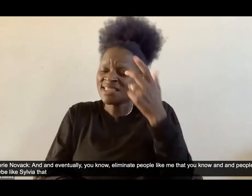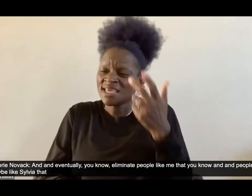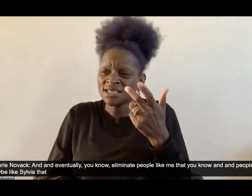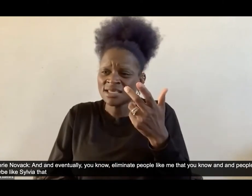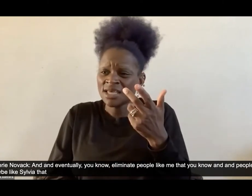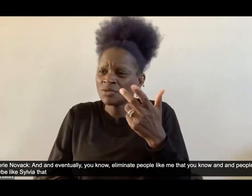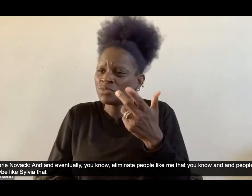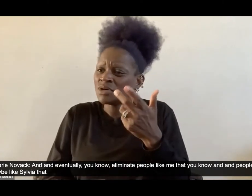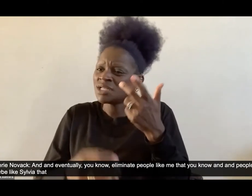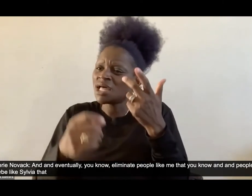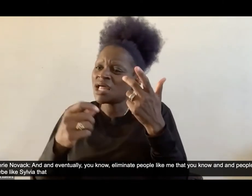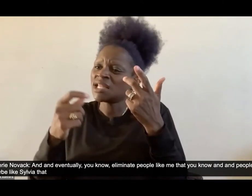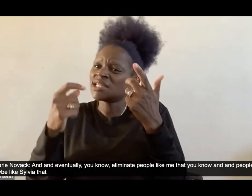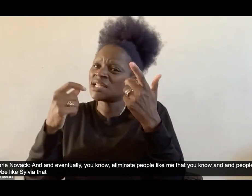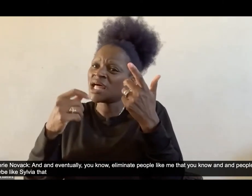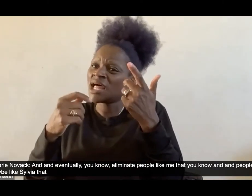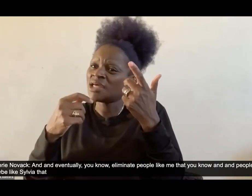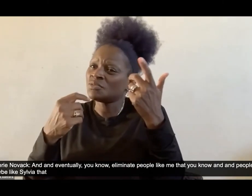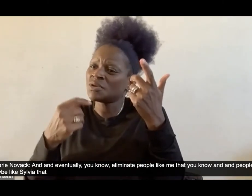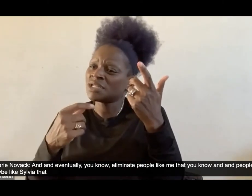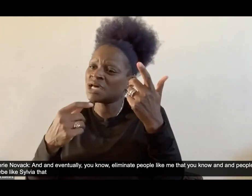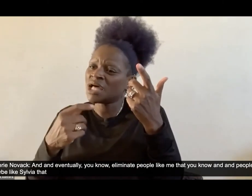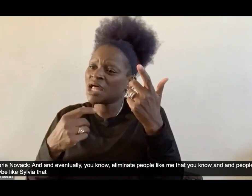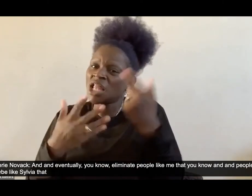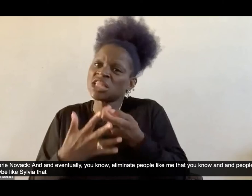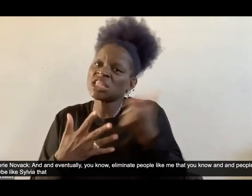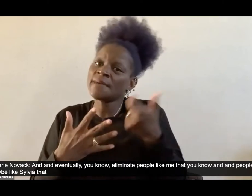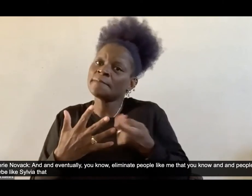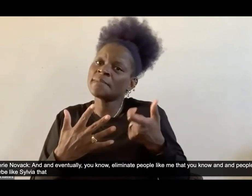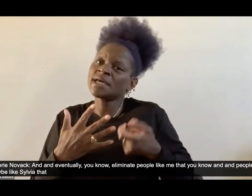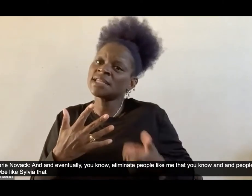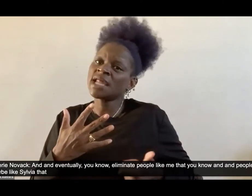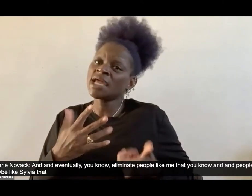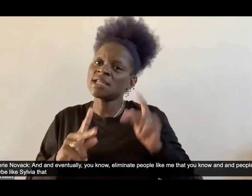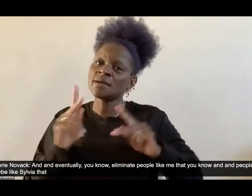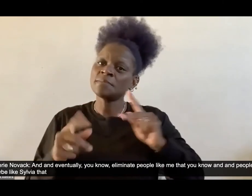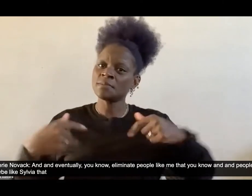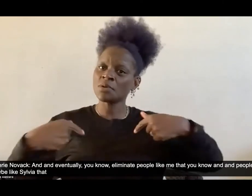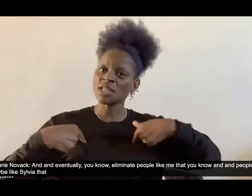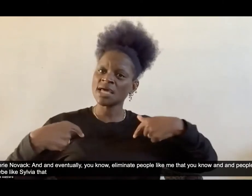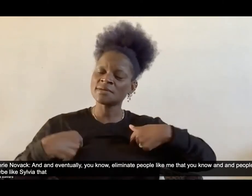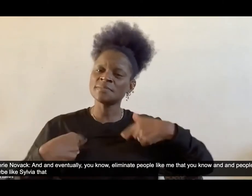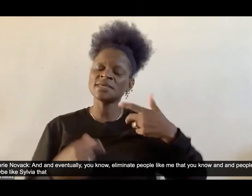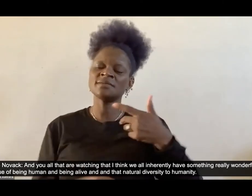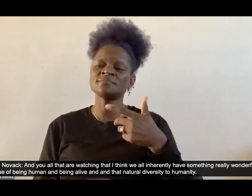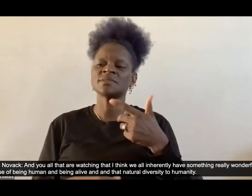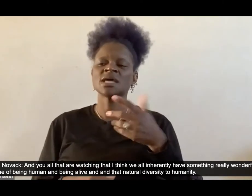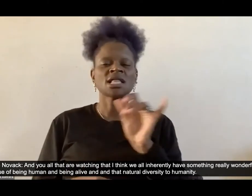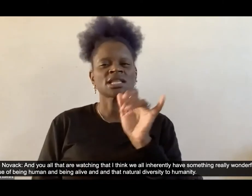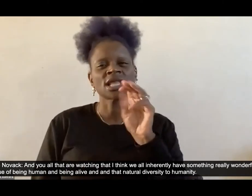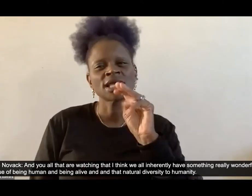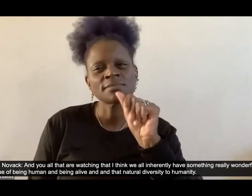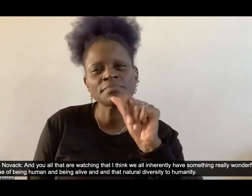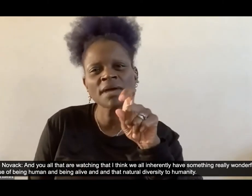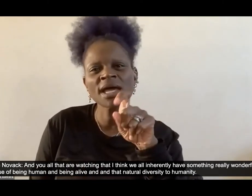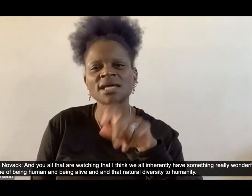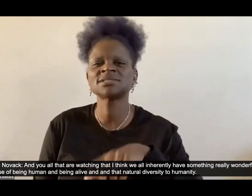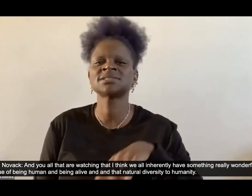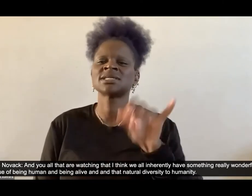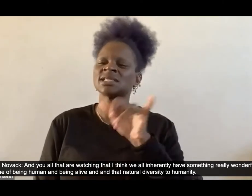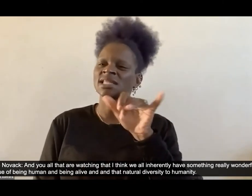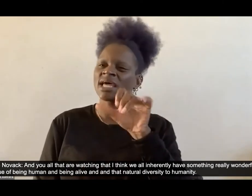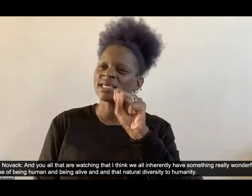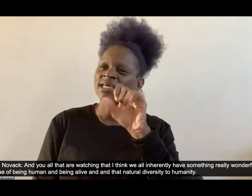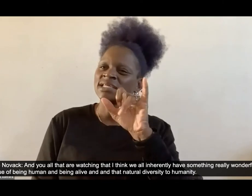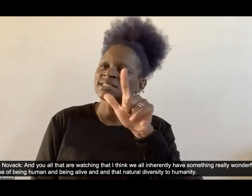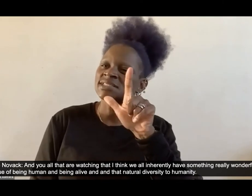me that um you know and and people like max and maybe people like sylvia that um and and you all that are watching that i think we